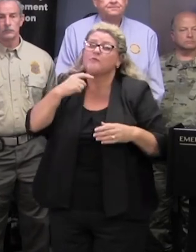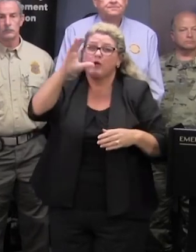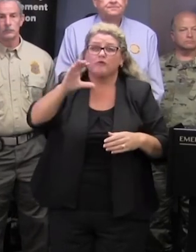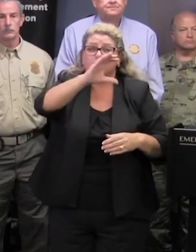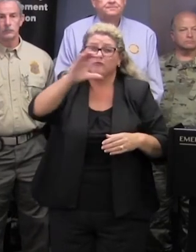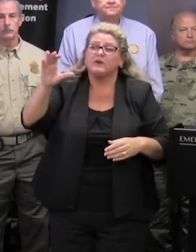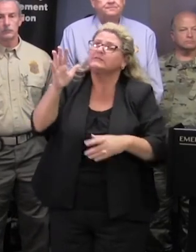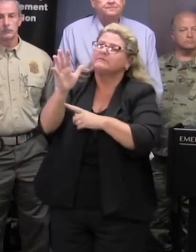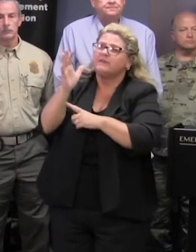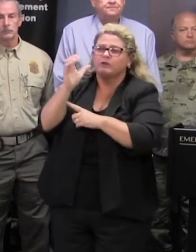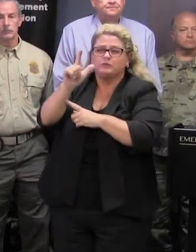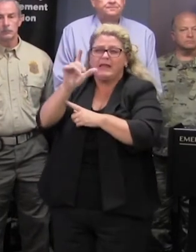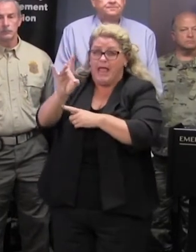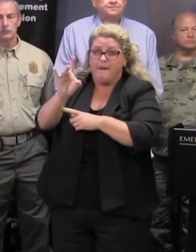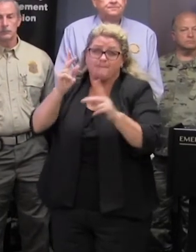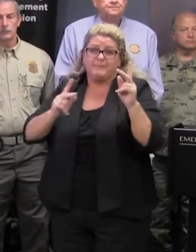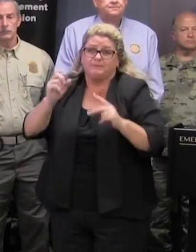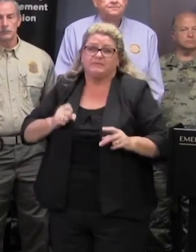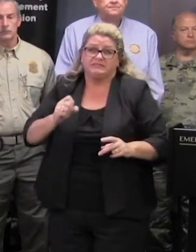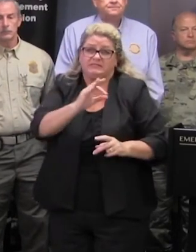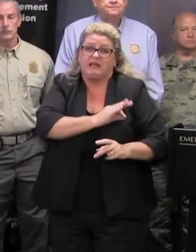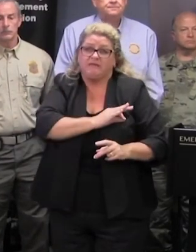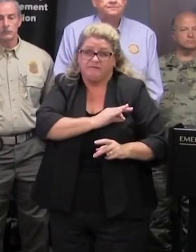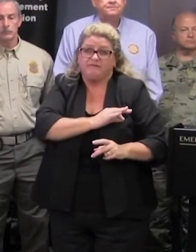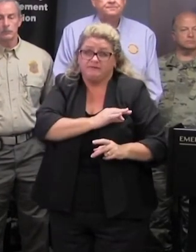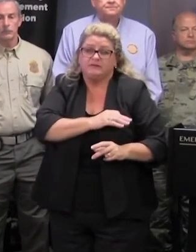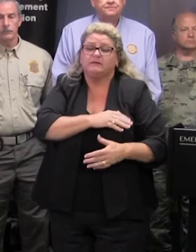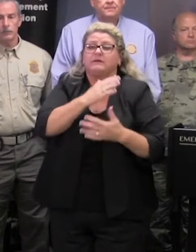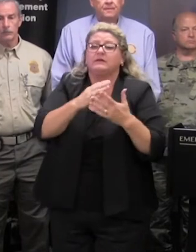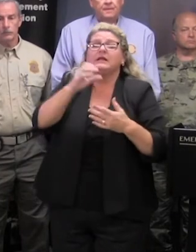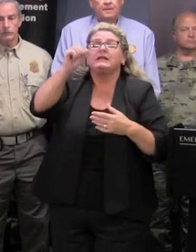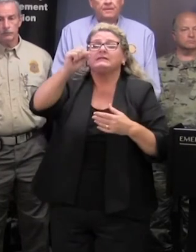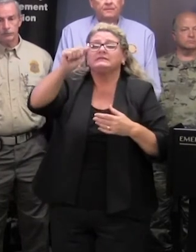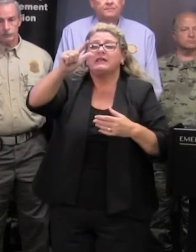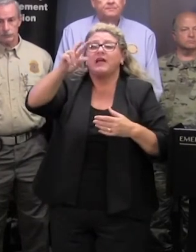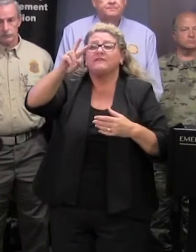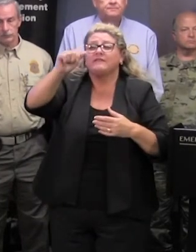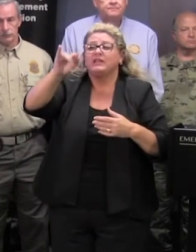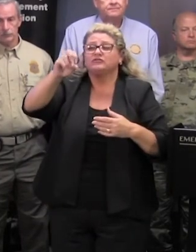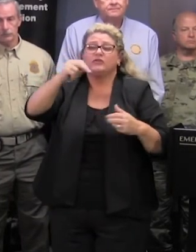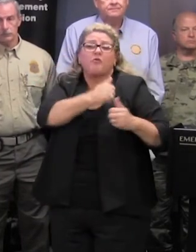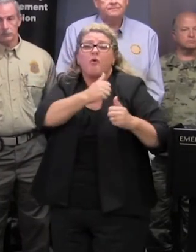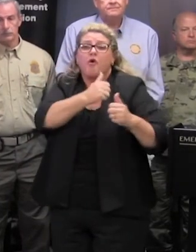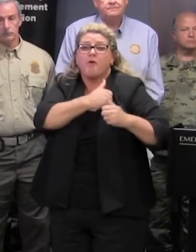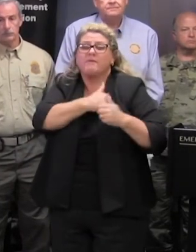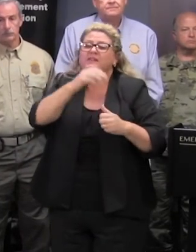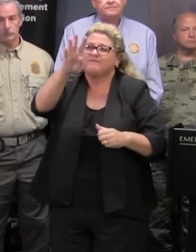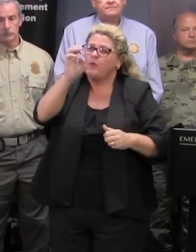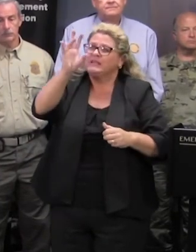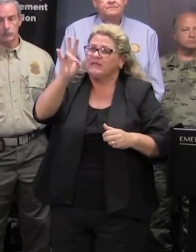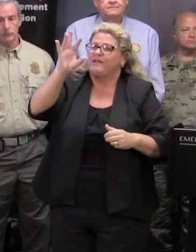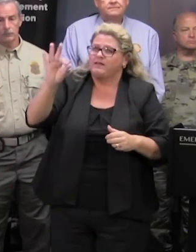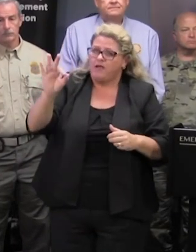approximately 528 persons assisting with this mission the salvation army has had over 479